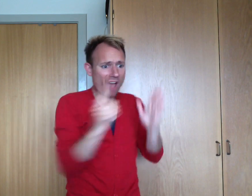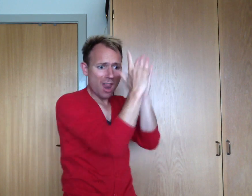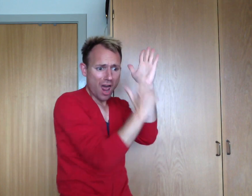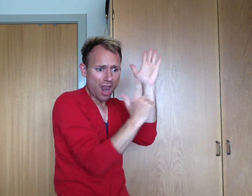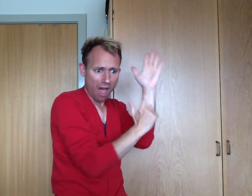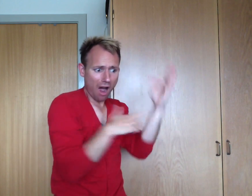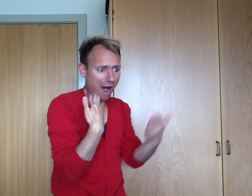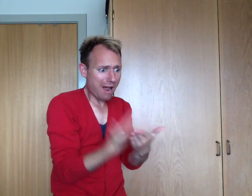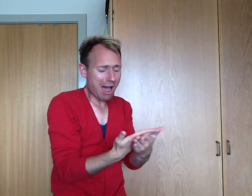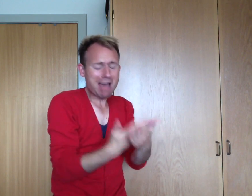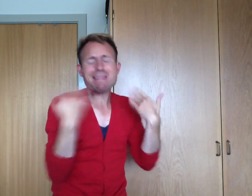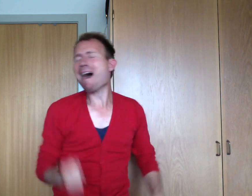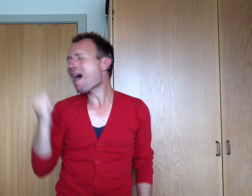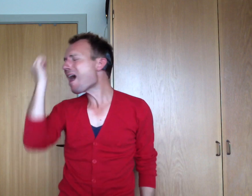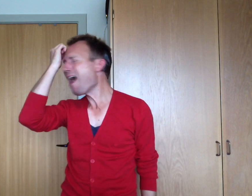any loss in love